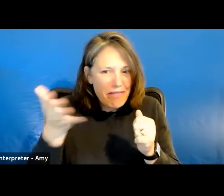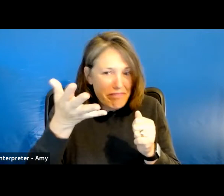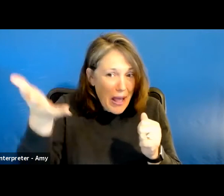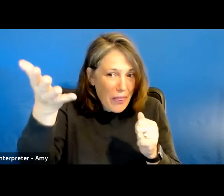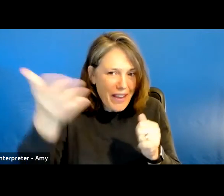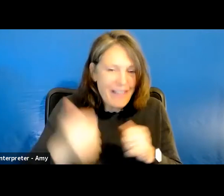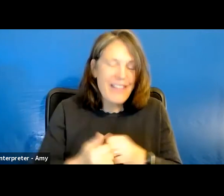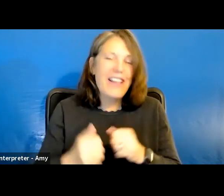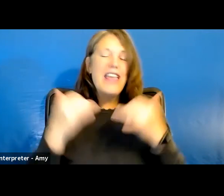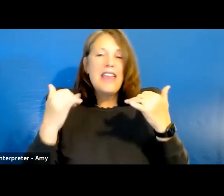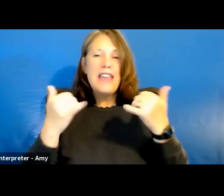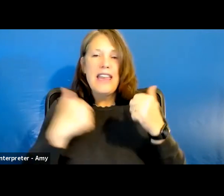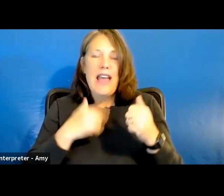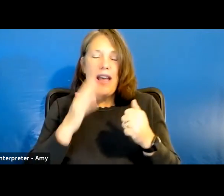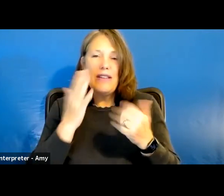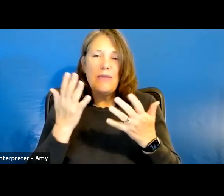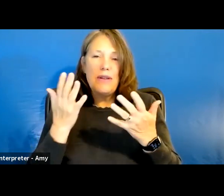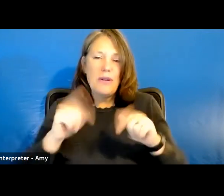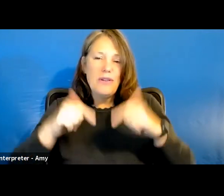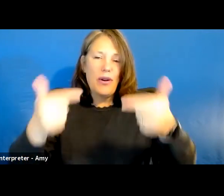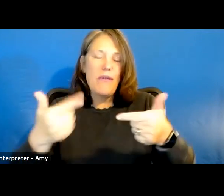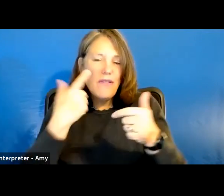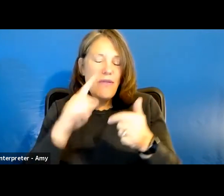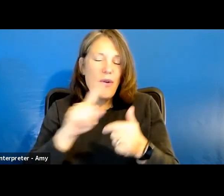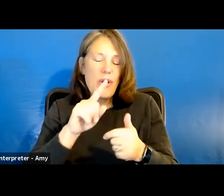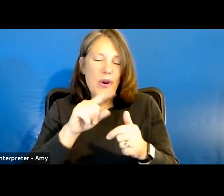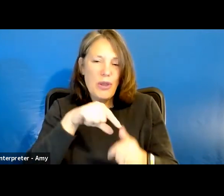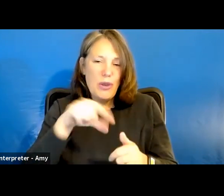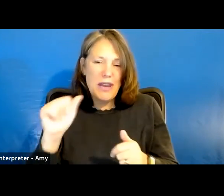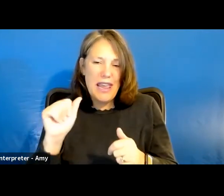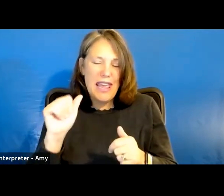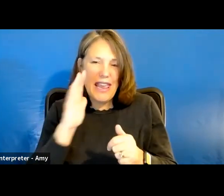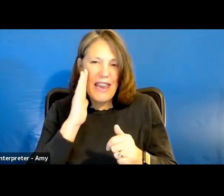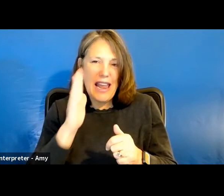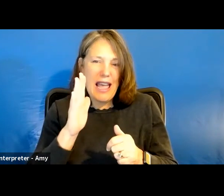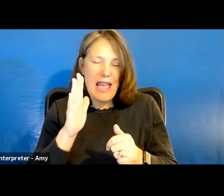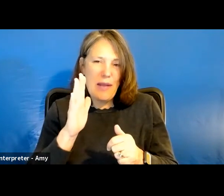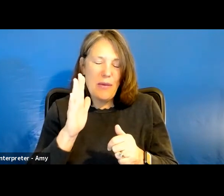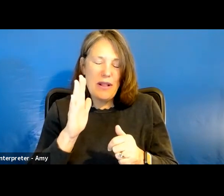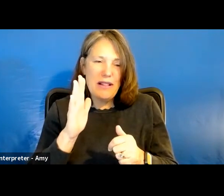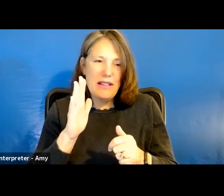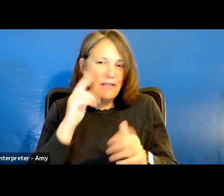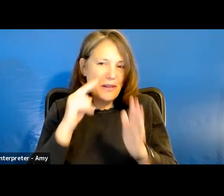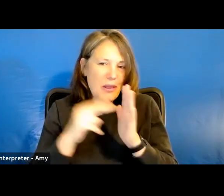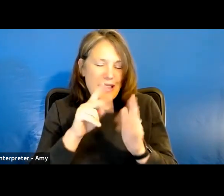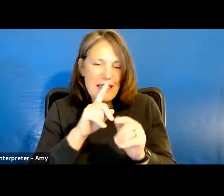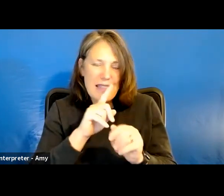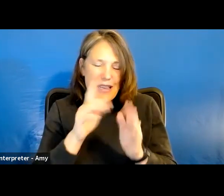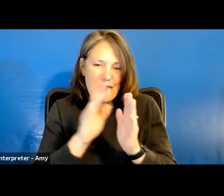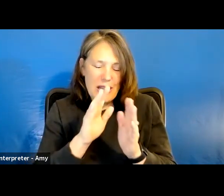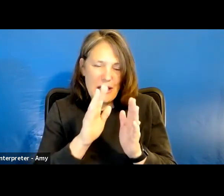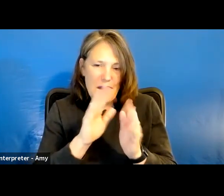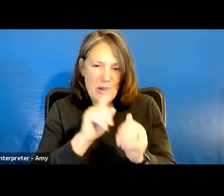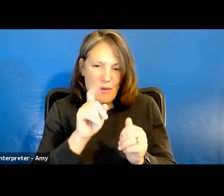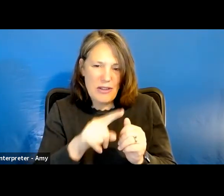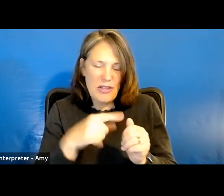And now I will, I just want to, we'll turn it over for Q and A and I'll take a look at those questions that you have. I wanted to mention that we